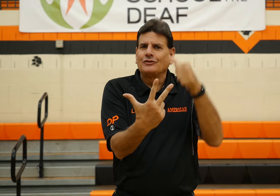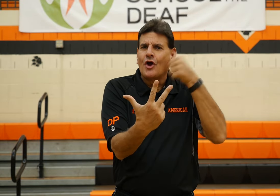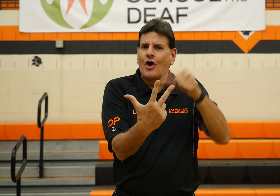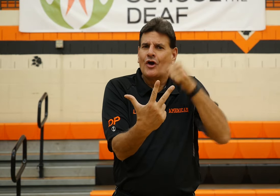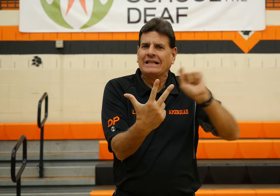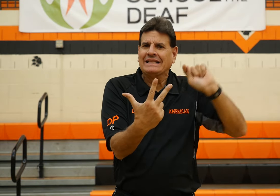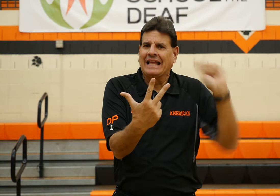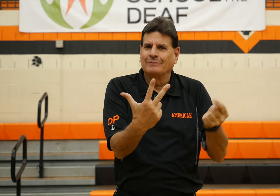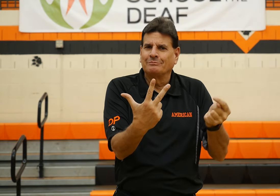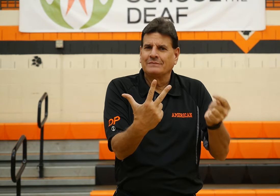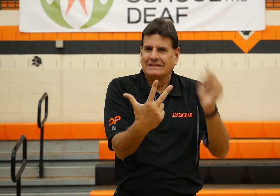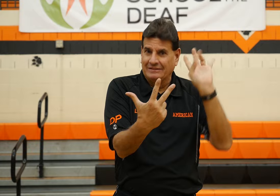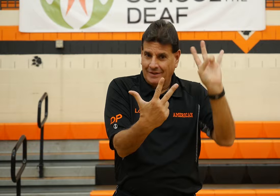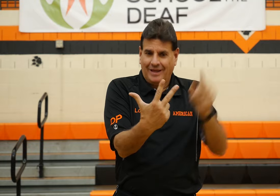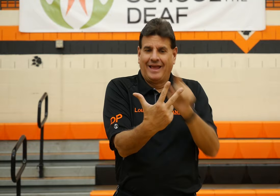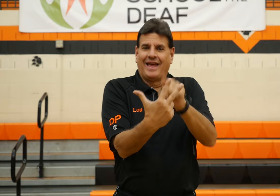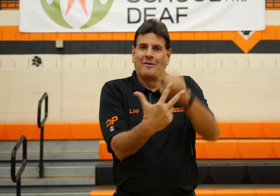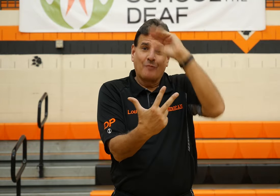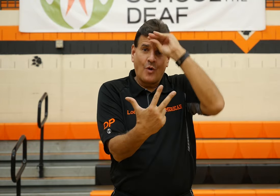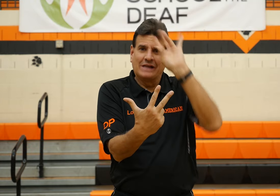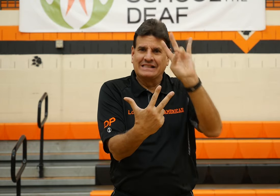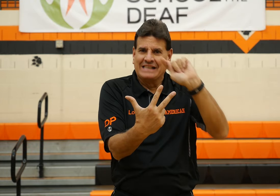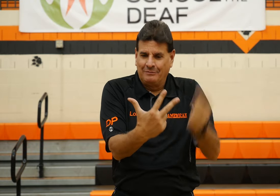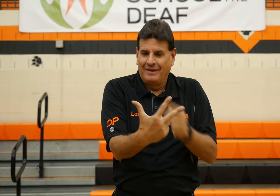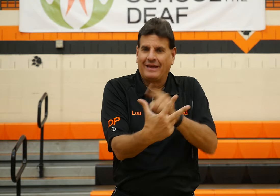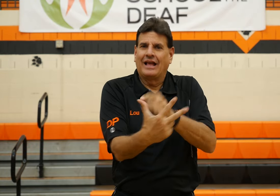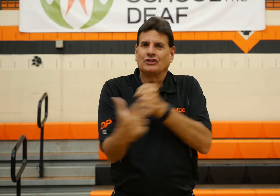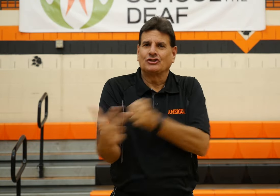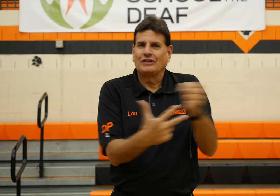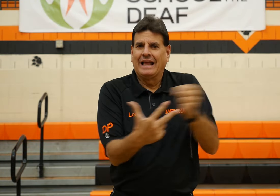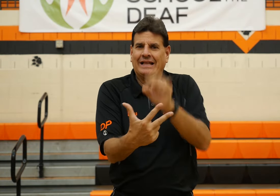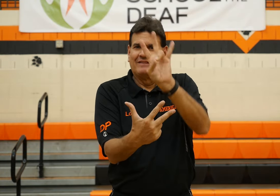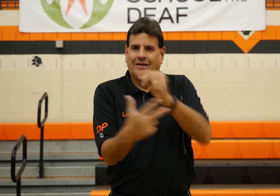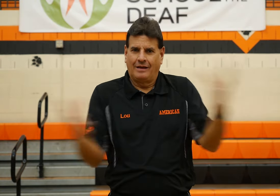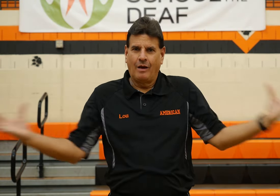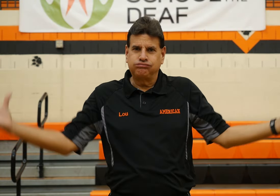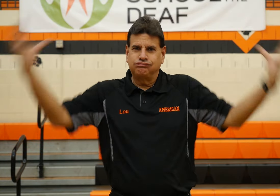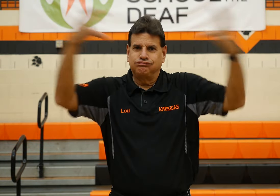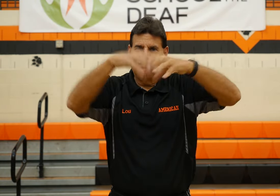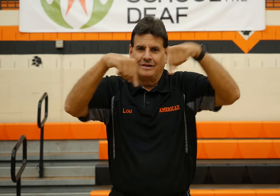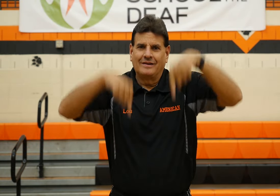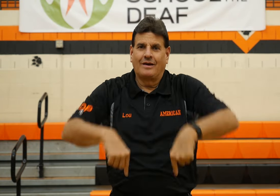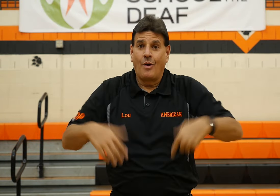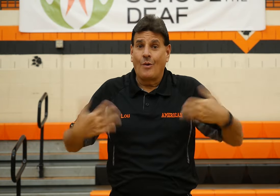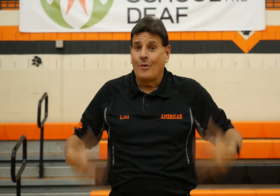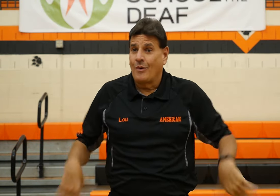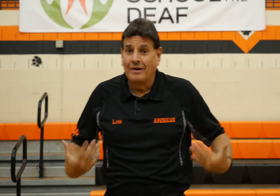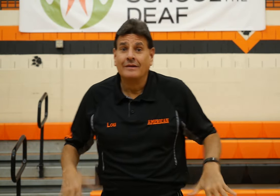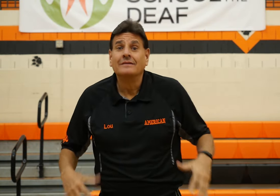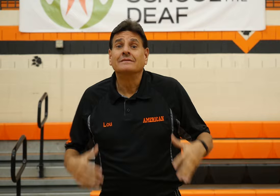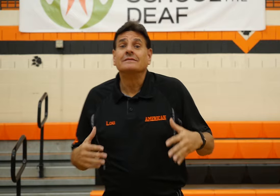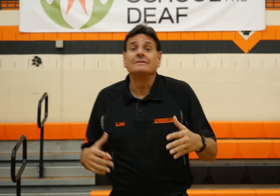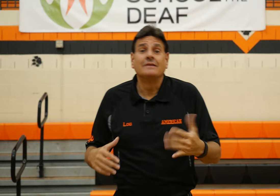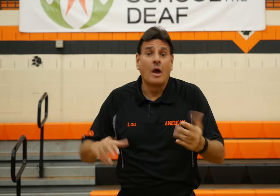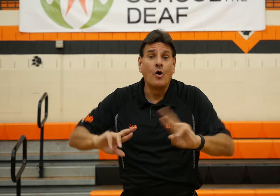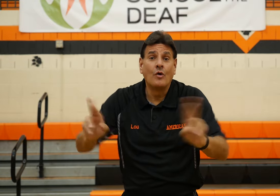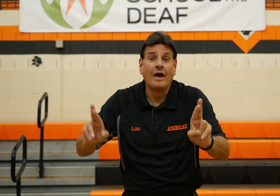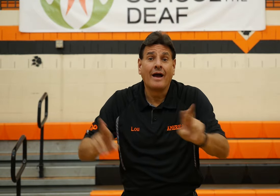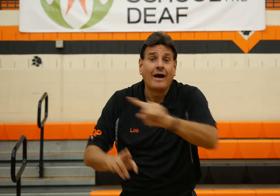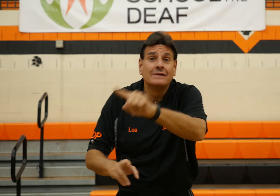the ESDAA tournament. Boys and girls basketball and cheerleading. There will be seven schools participating in the tournament.